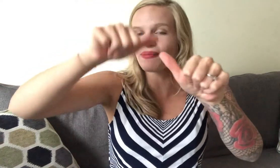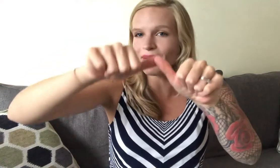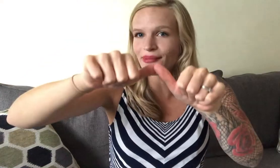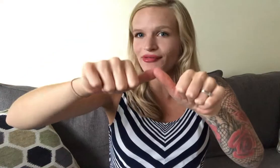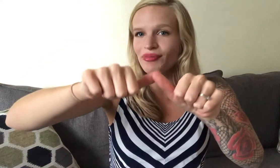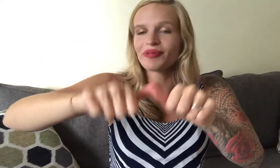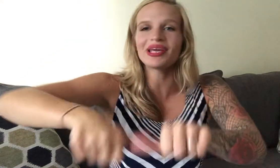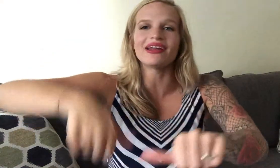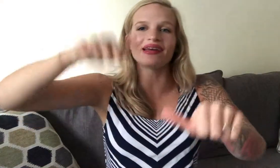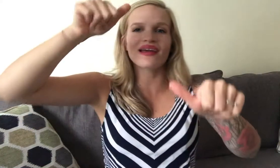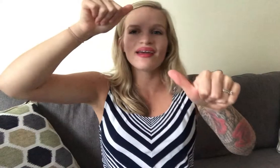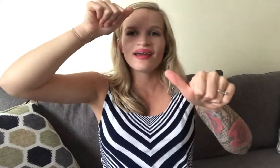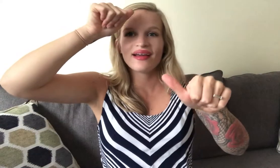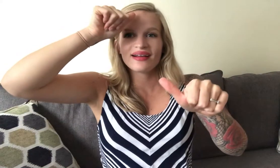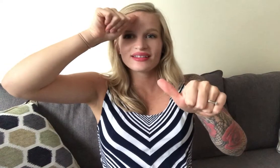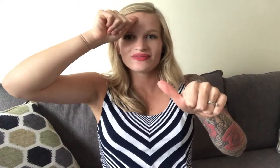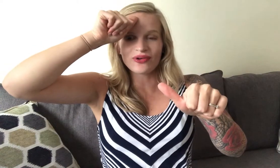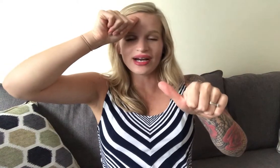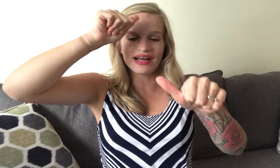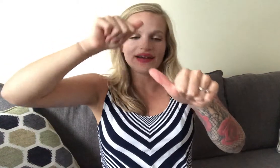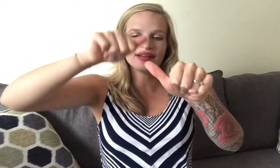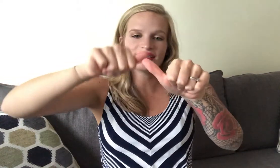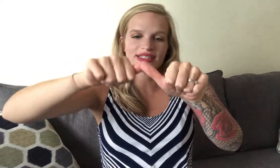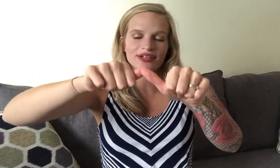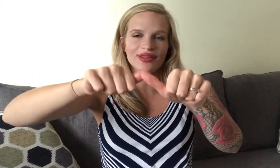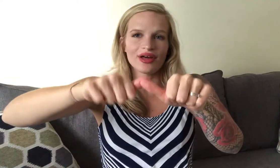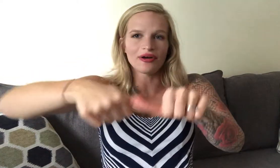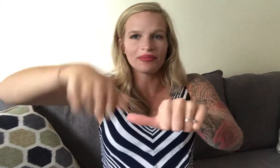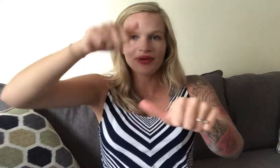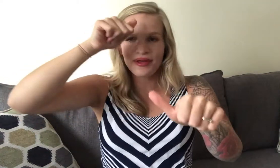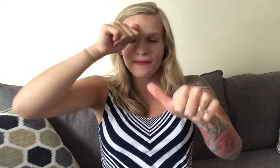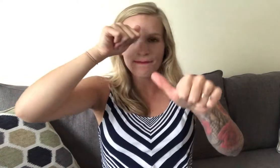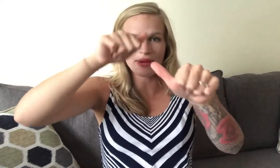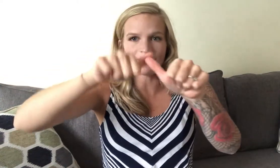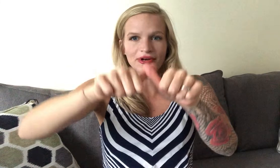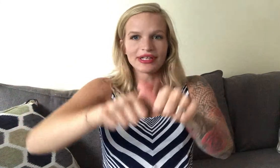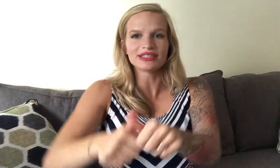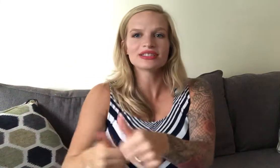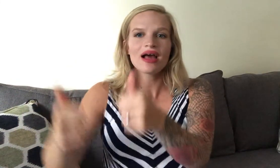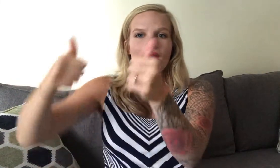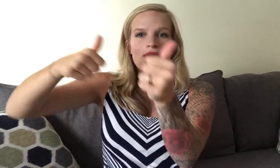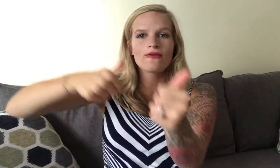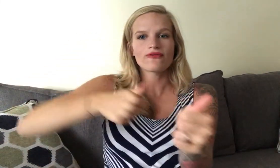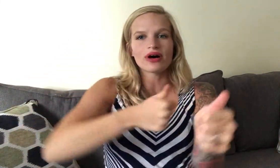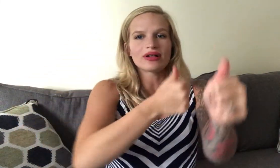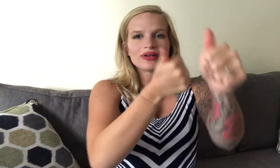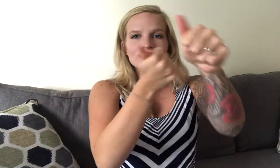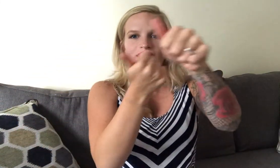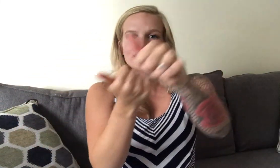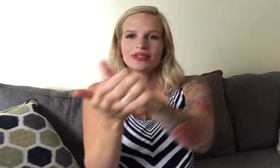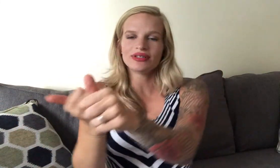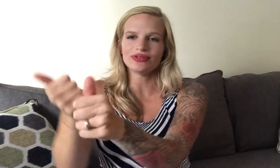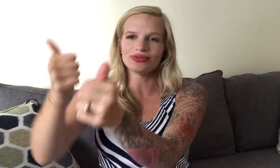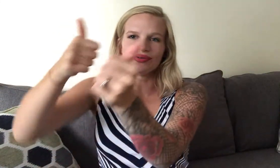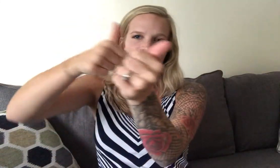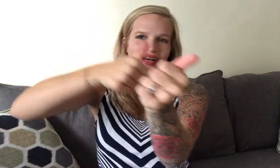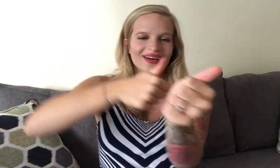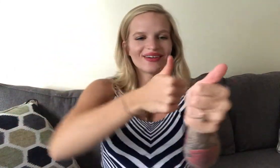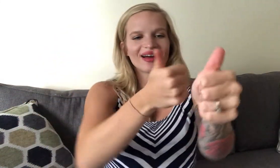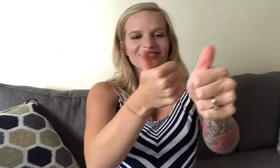remember from the beginning forehead to your thumb memories follow you around